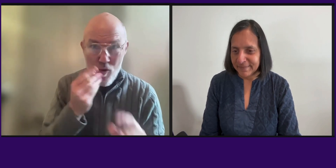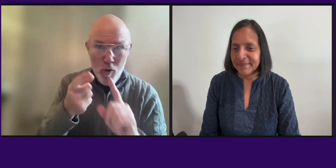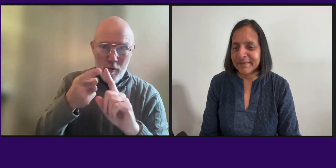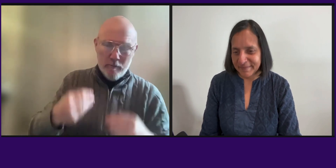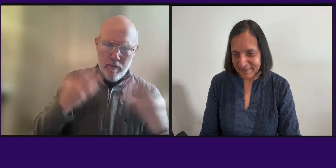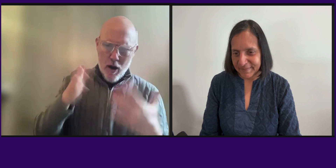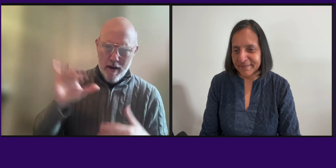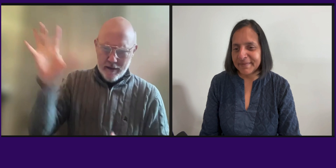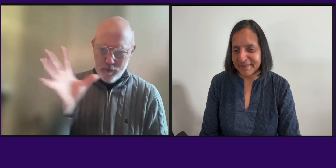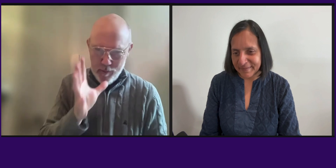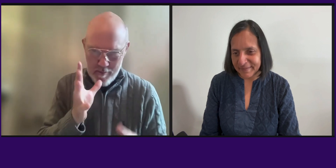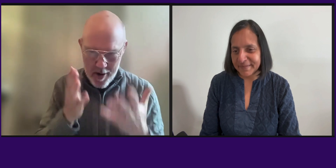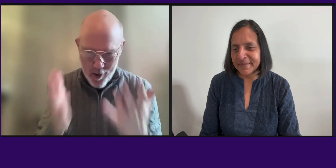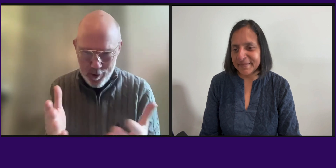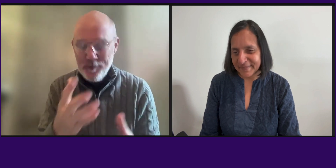actually been inspired by his mother.